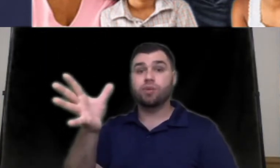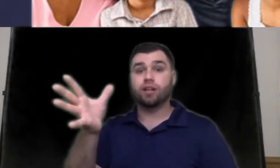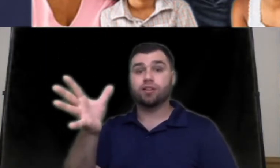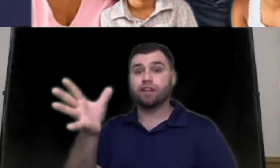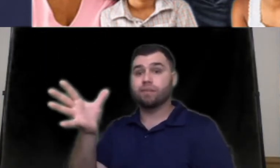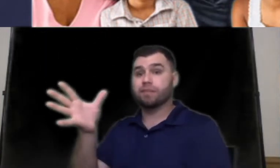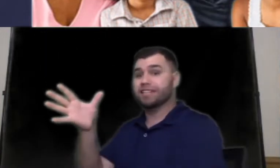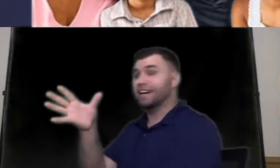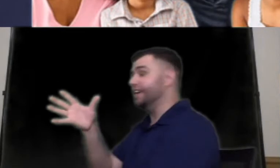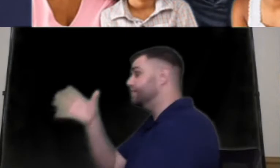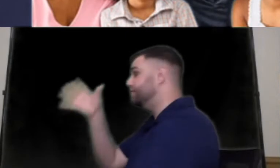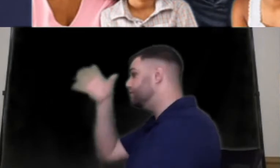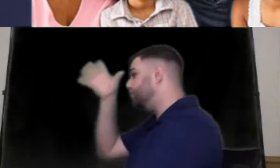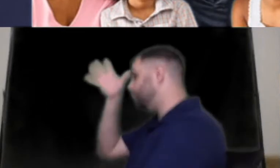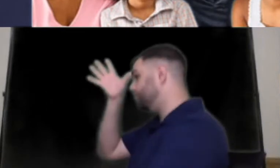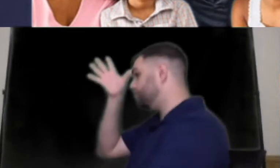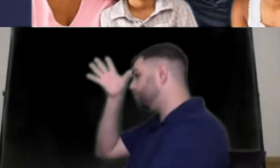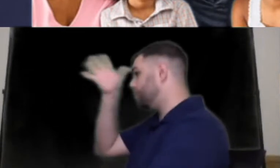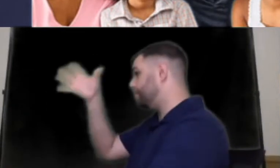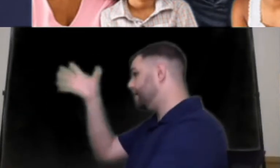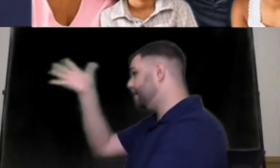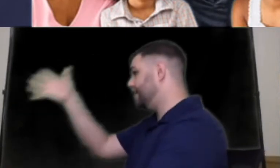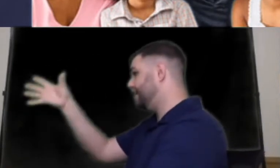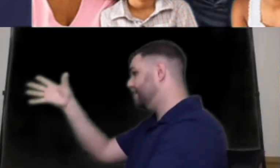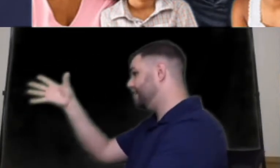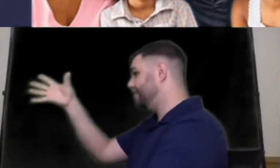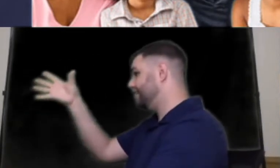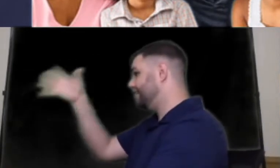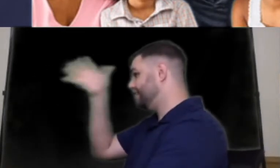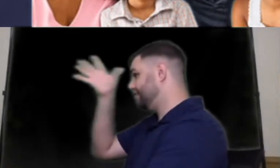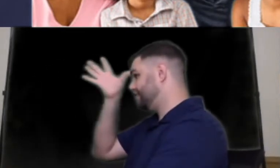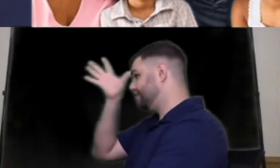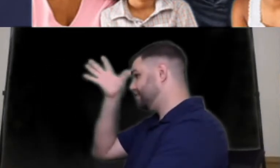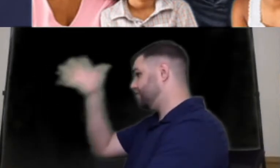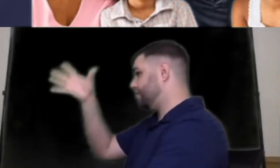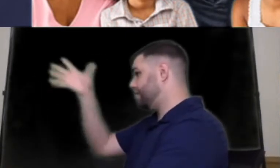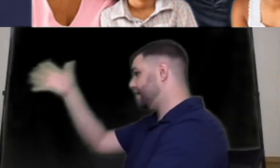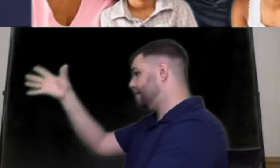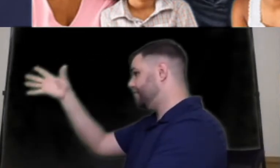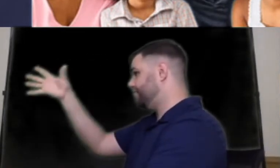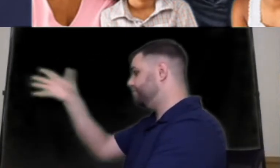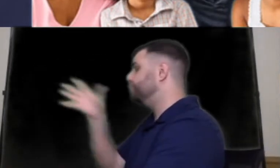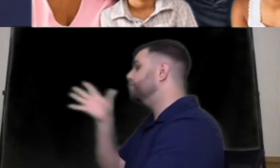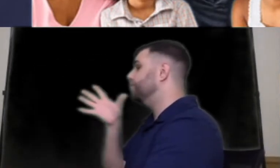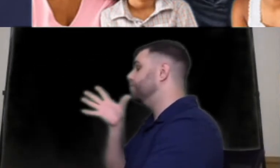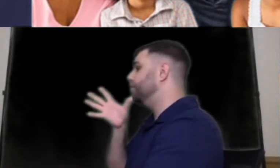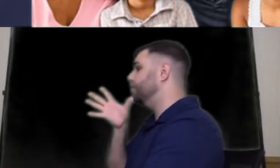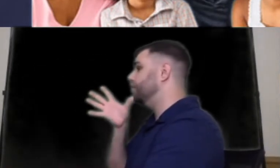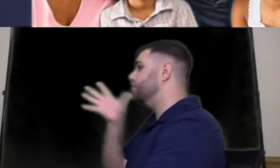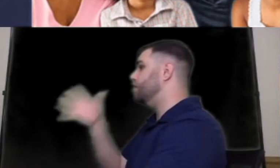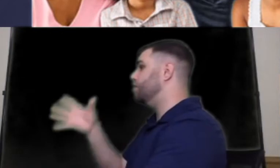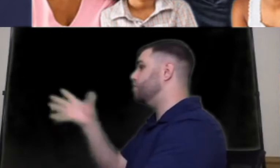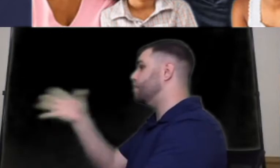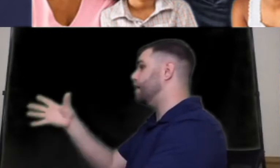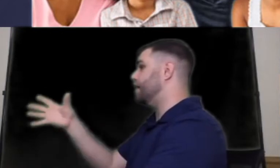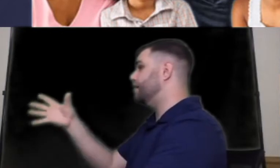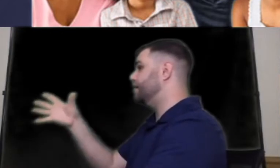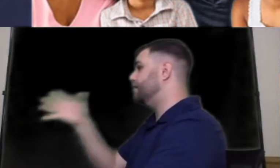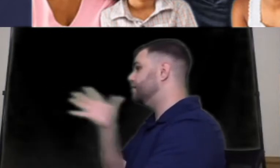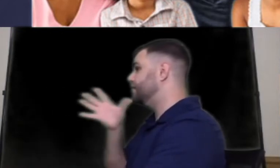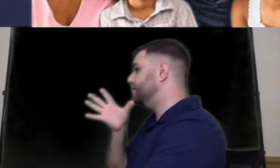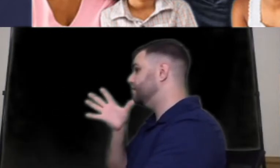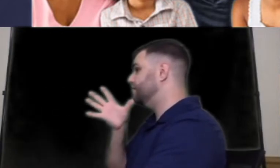show you what it looks like from the side so grandpa grandpa and grandma